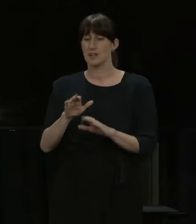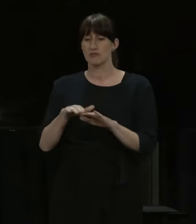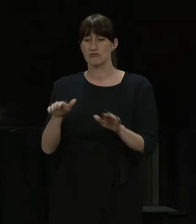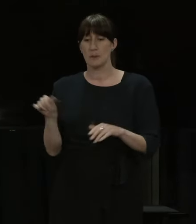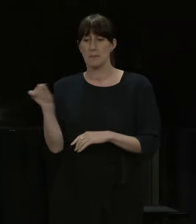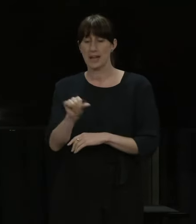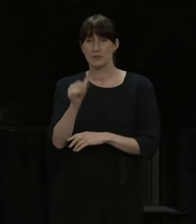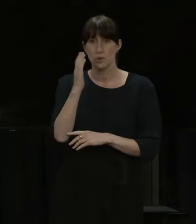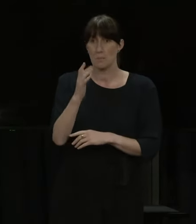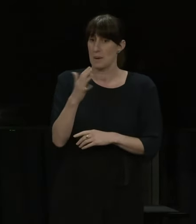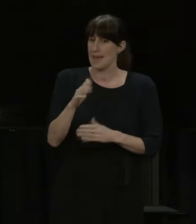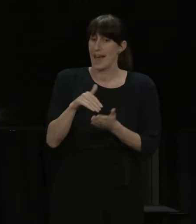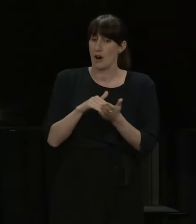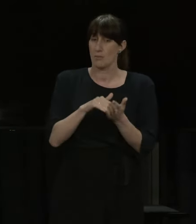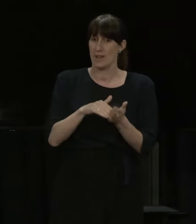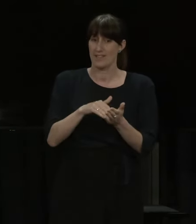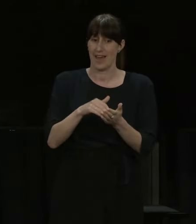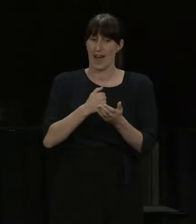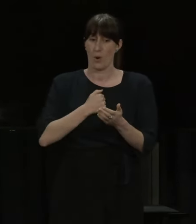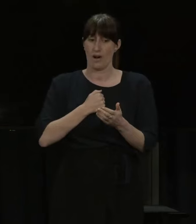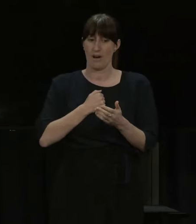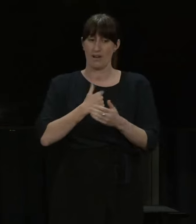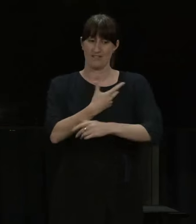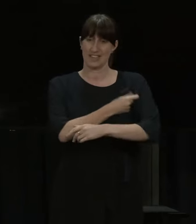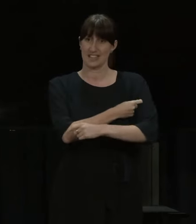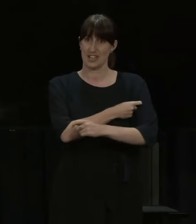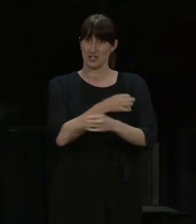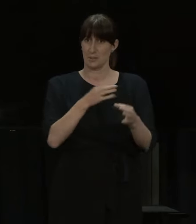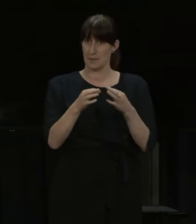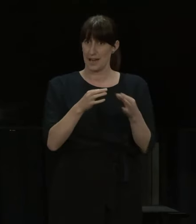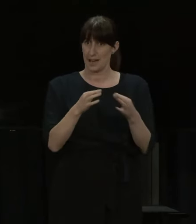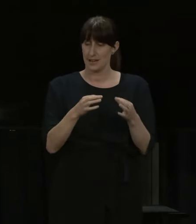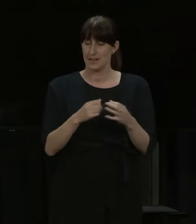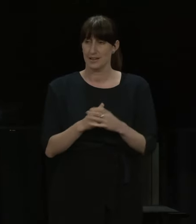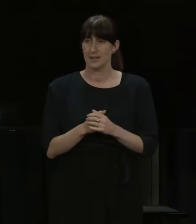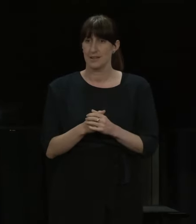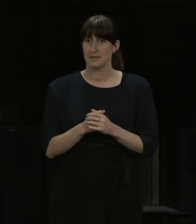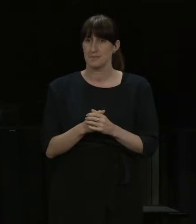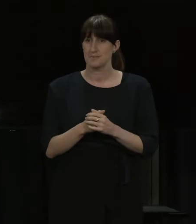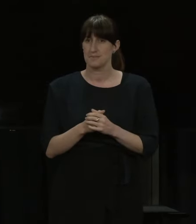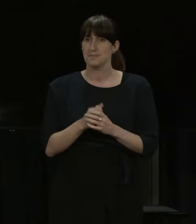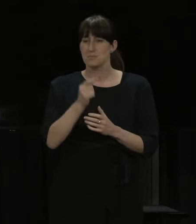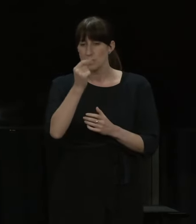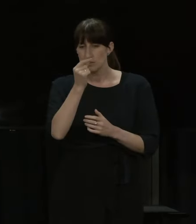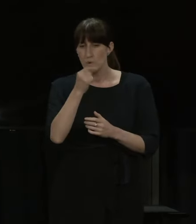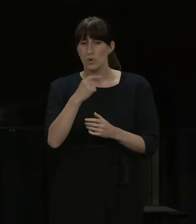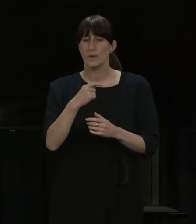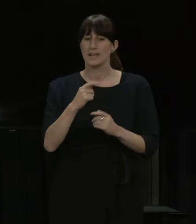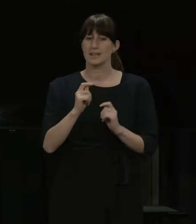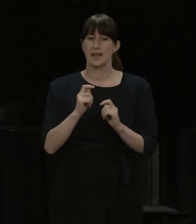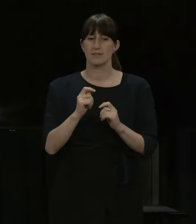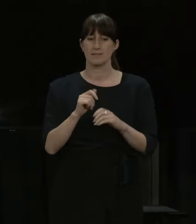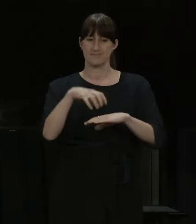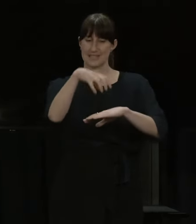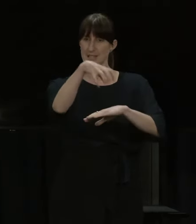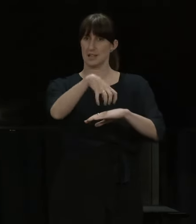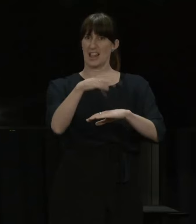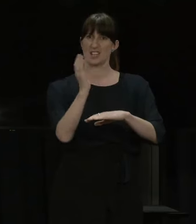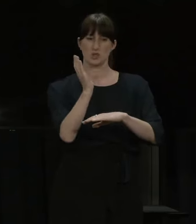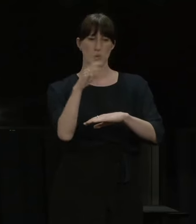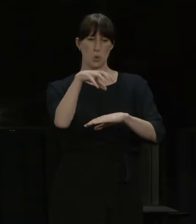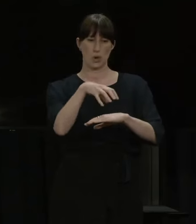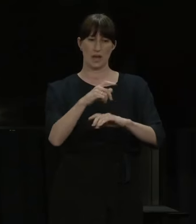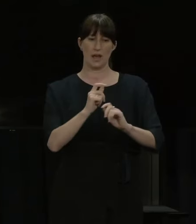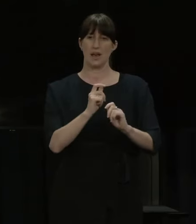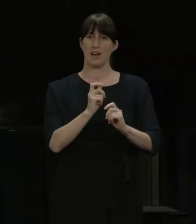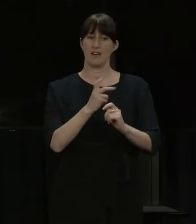effort as well. So, you know, there's going to be the potential to do more vaccination in school settings, although I'm not saying that